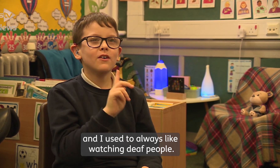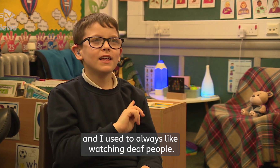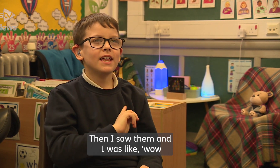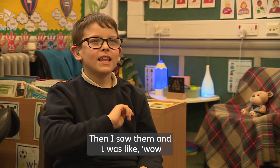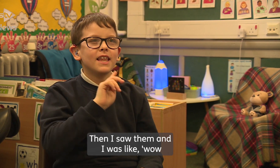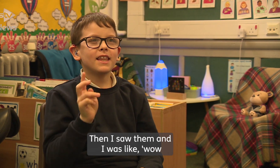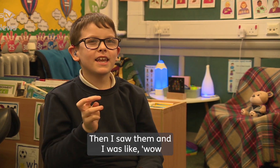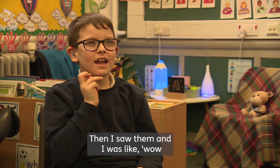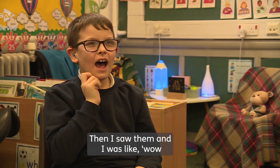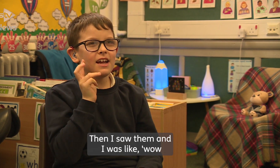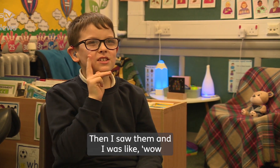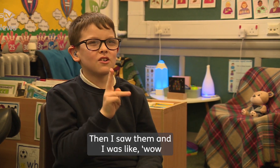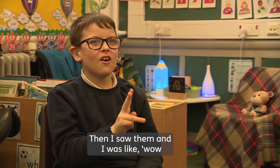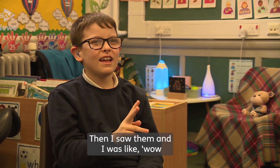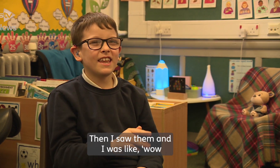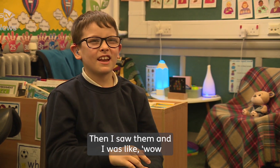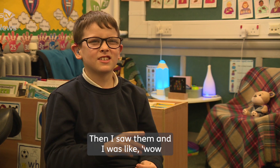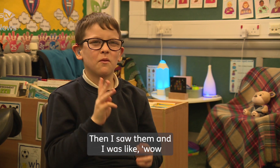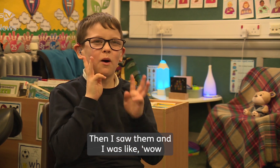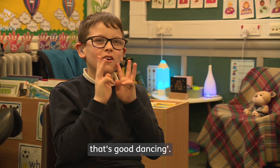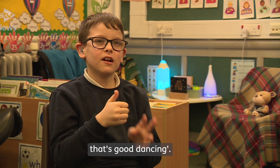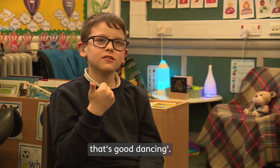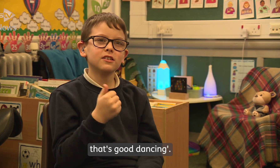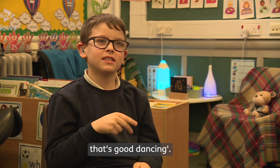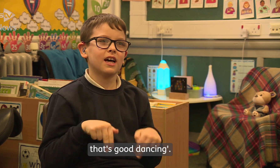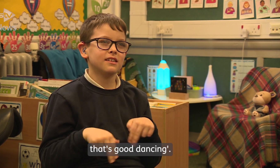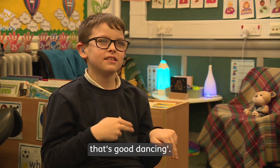then I saw then I said wow that's good dancing